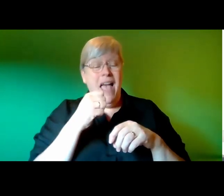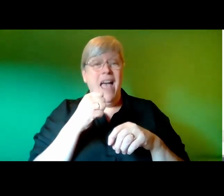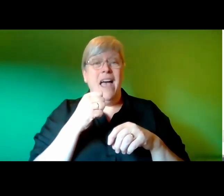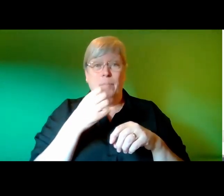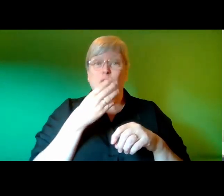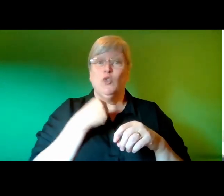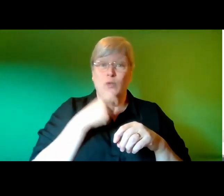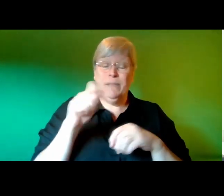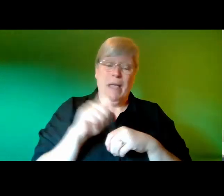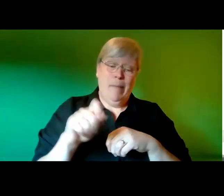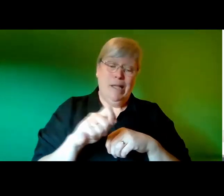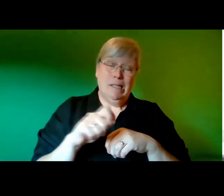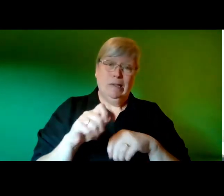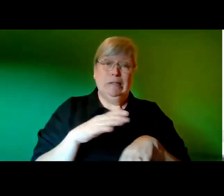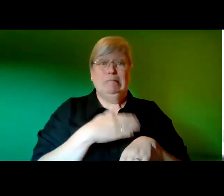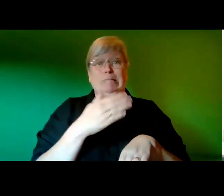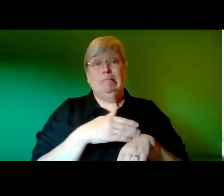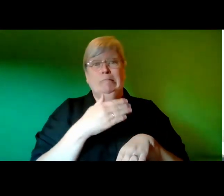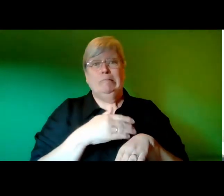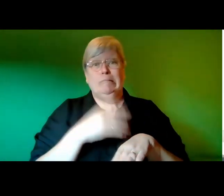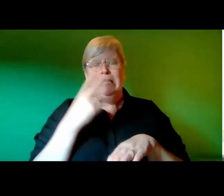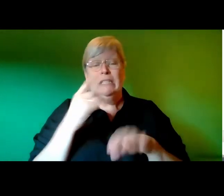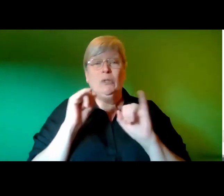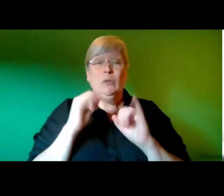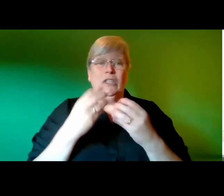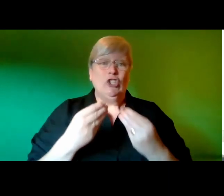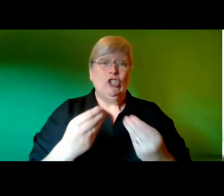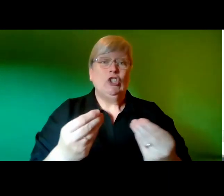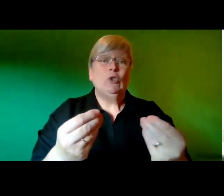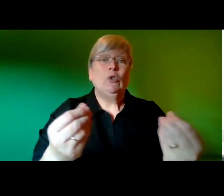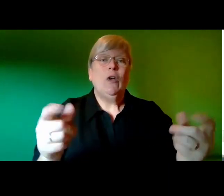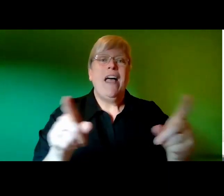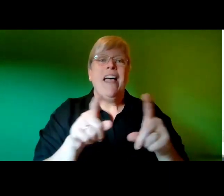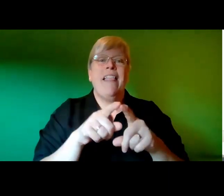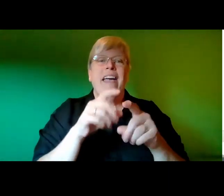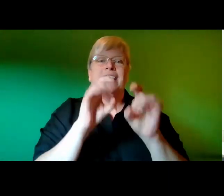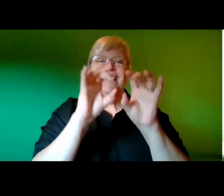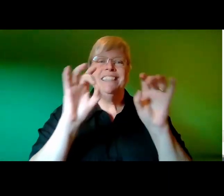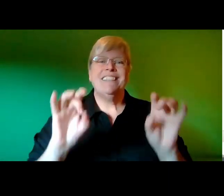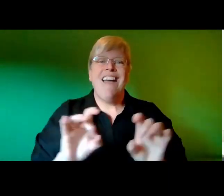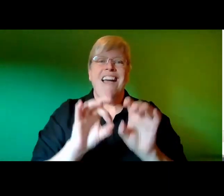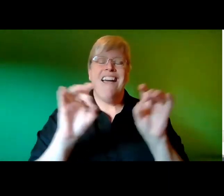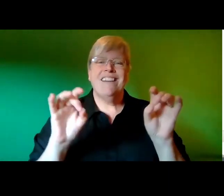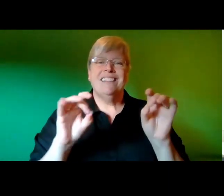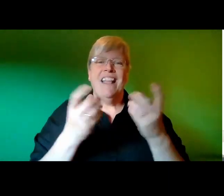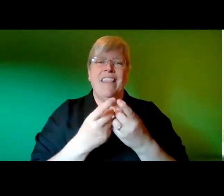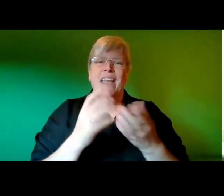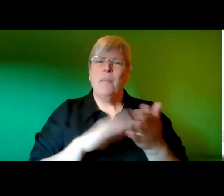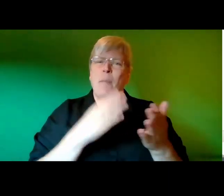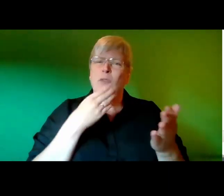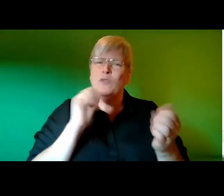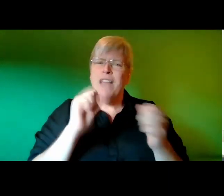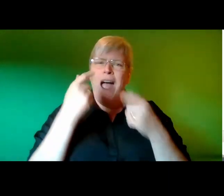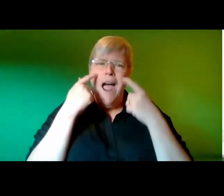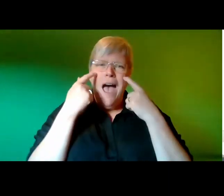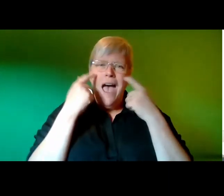pencil for too long it looks shiny and sleek like the glittery black thing mom puts around her eyes that makes her look